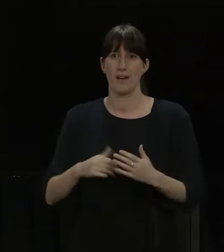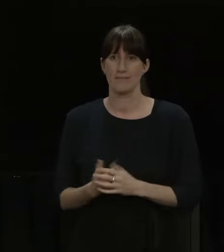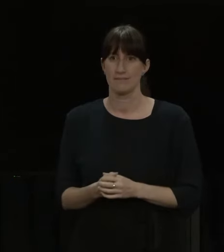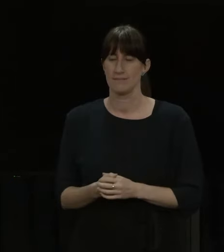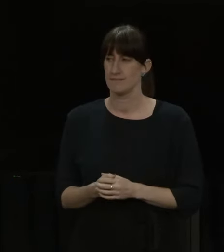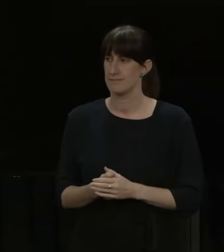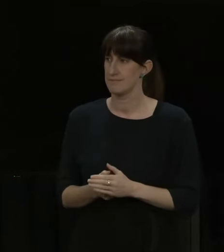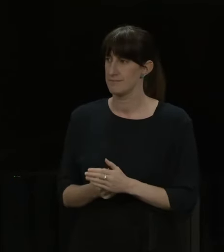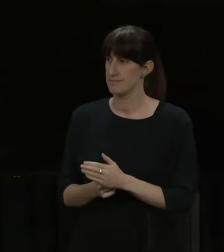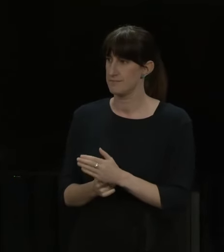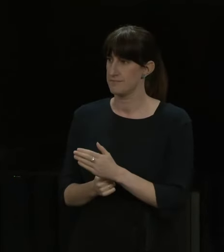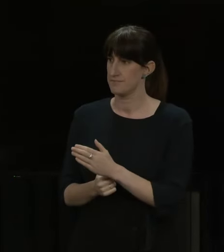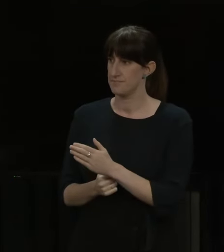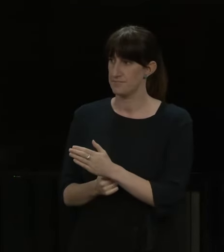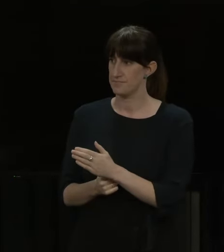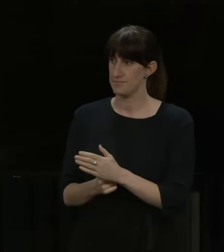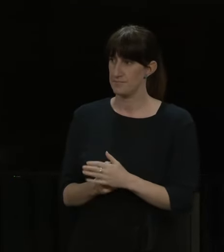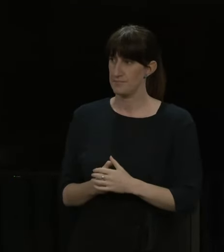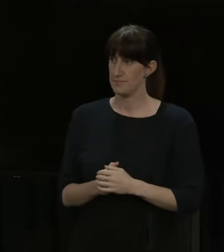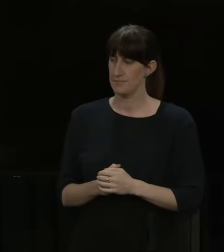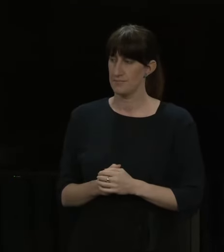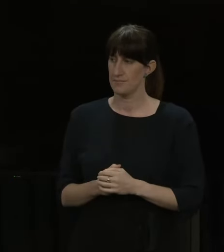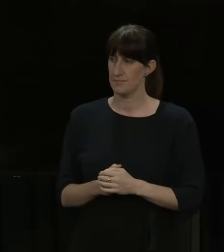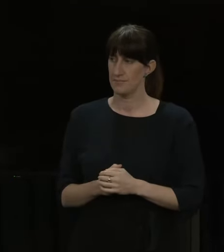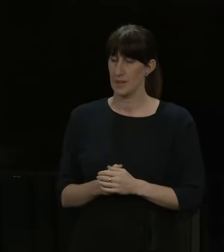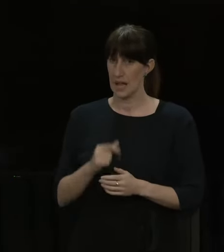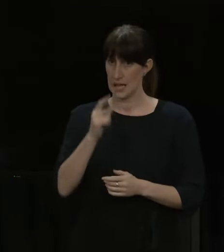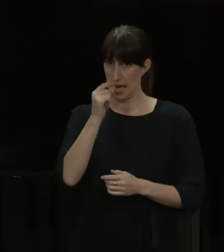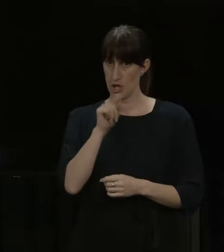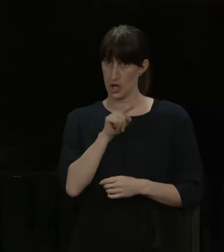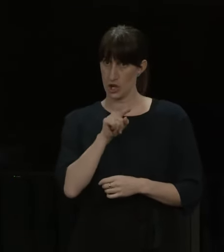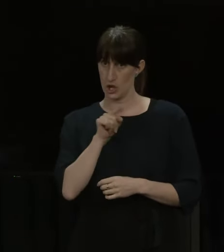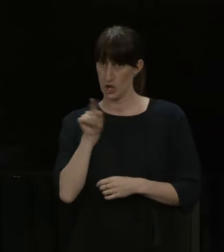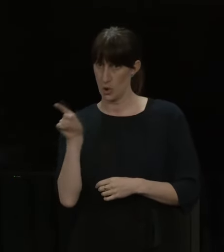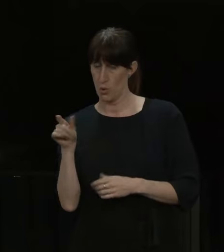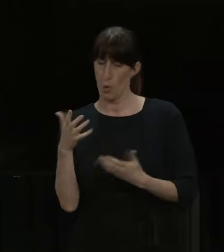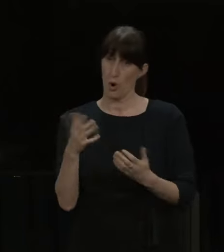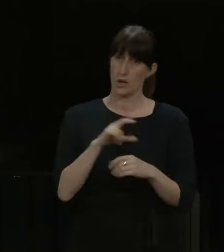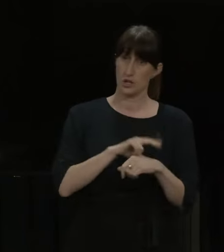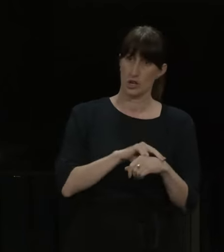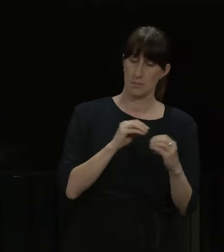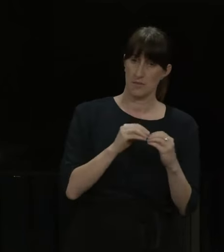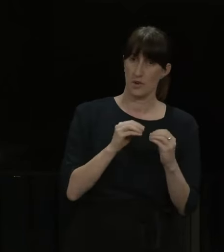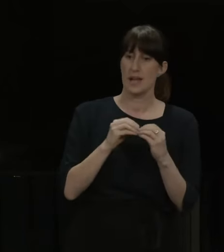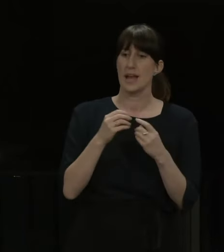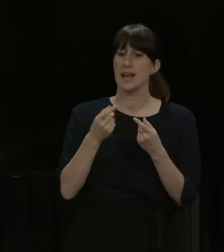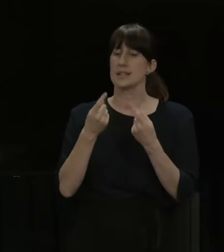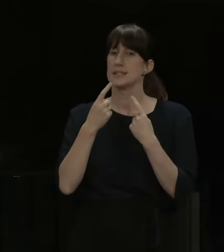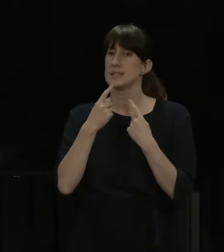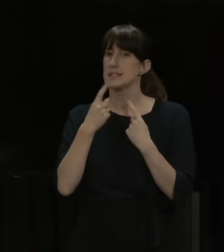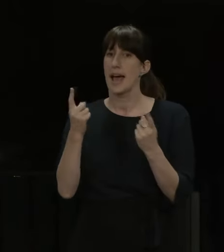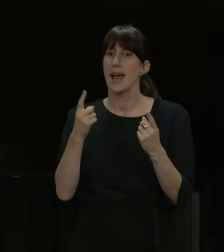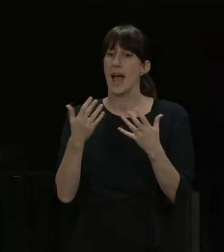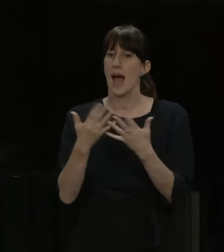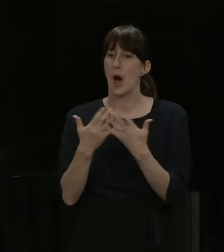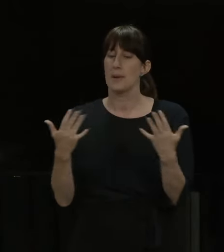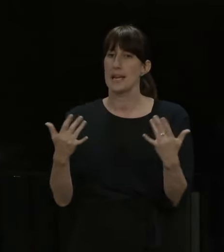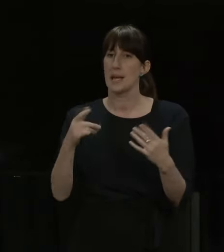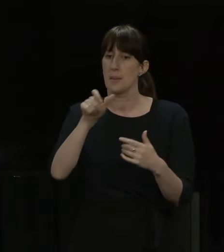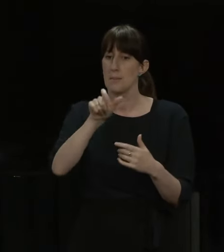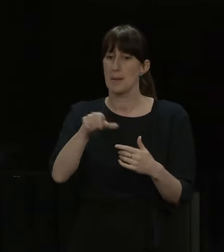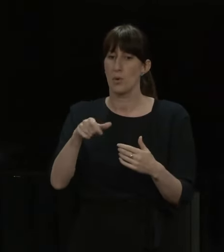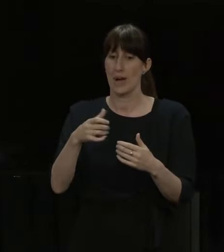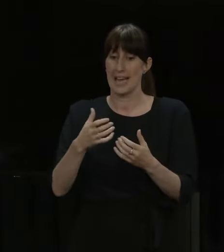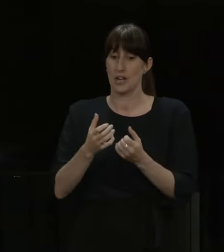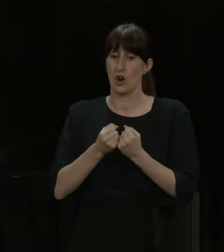Are you able to say, are you or Dr Bloomfield able to say how many of those vaccine partners that you've issued have been issued for people who got overseas